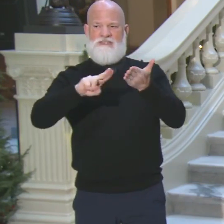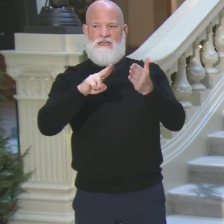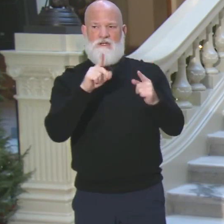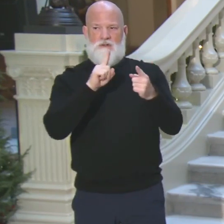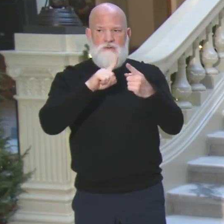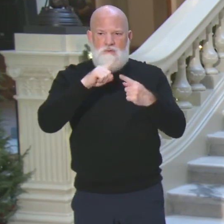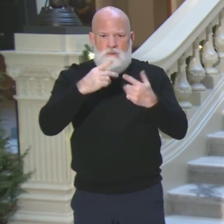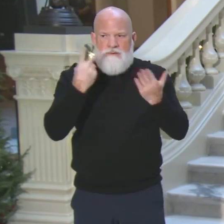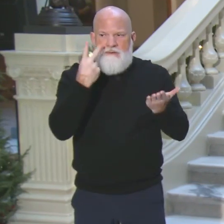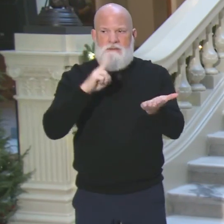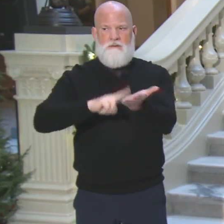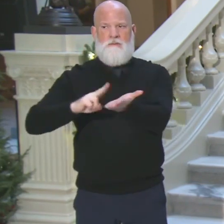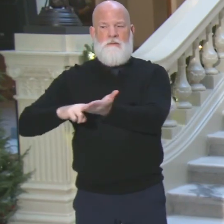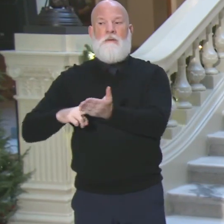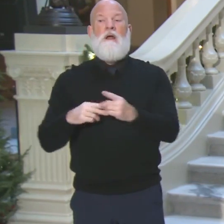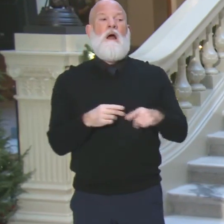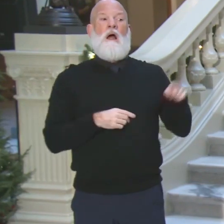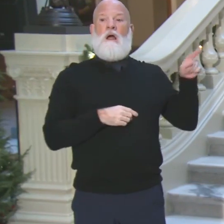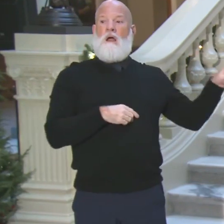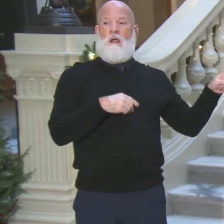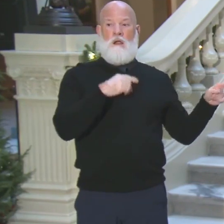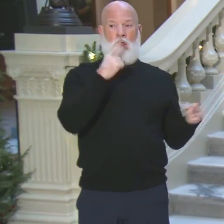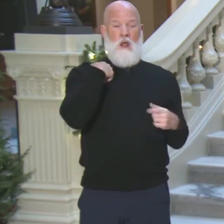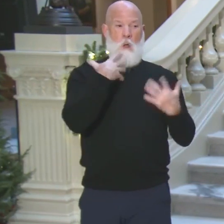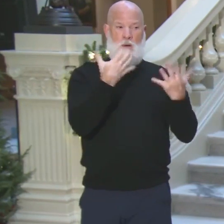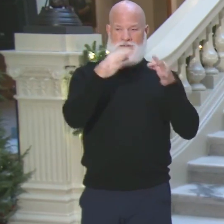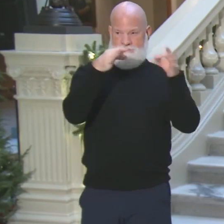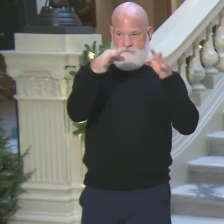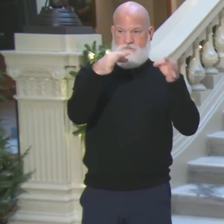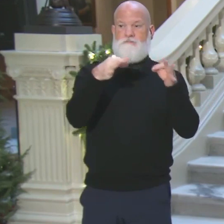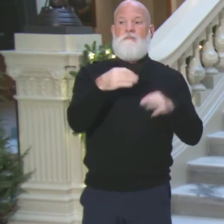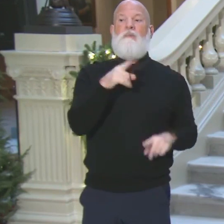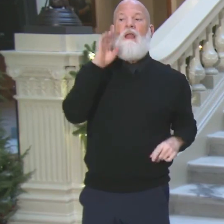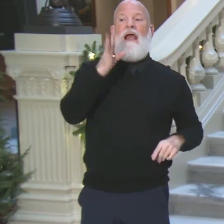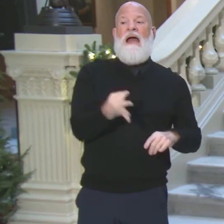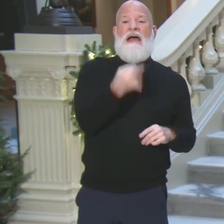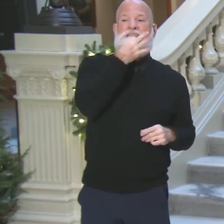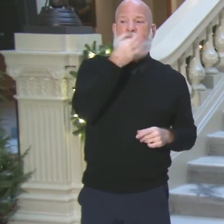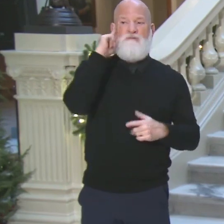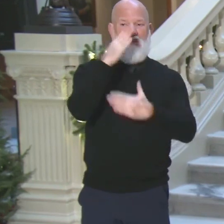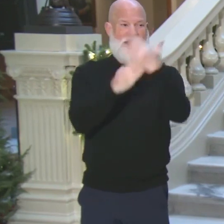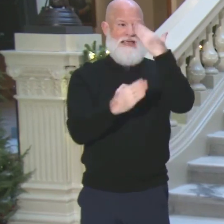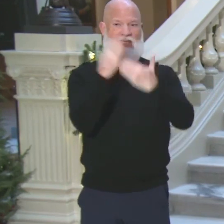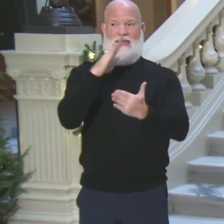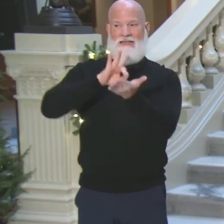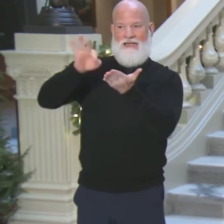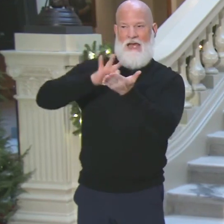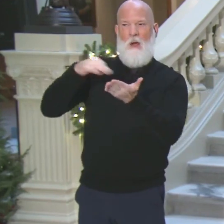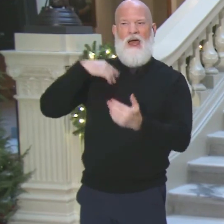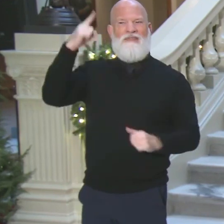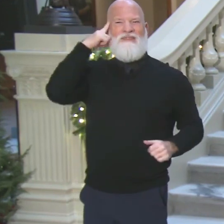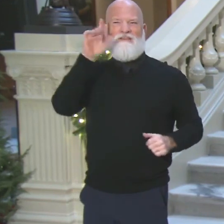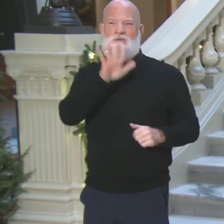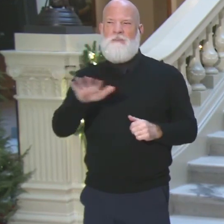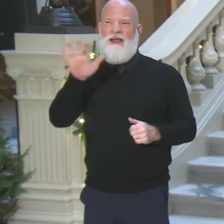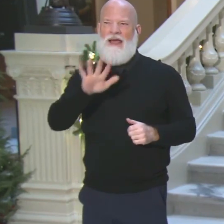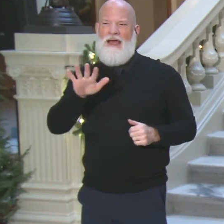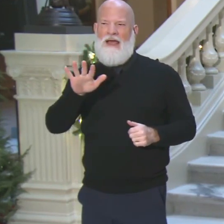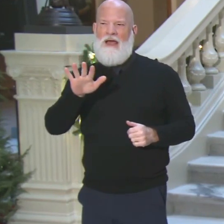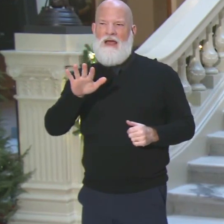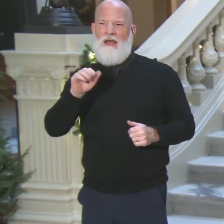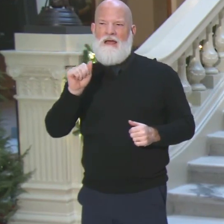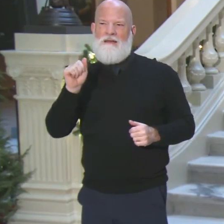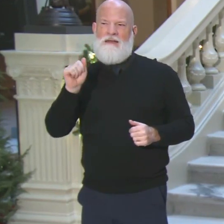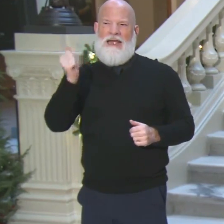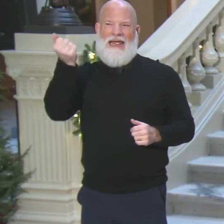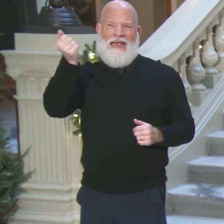Well, the main role they would have is they have expertise in the handwriting. So they would be a big part of I think of the 250. I think there's 18 and I could be wrong. I think there's